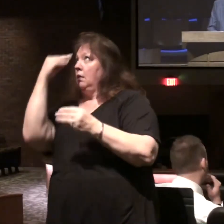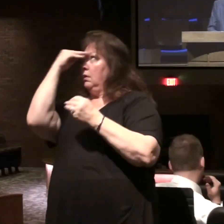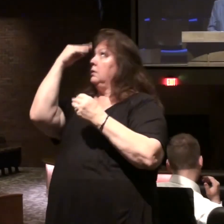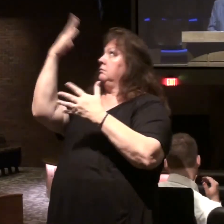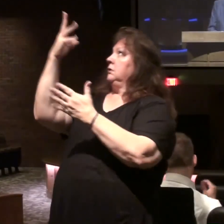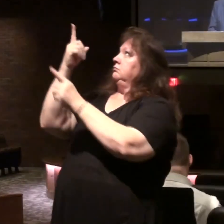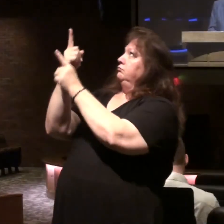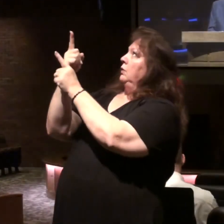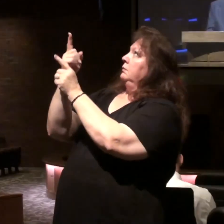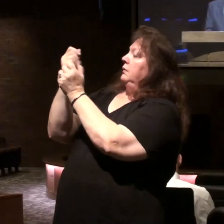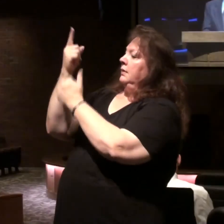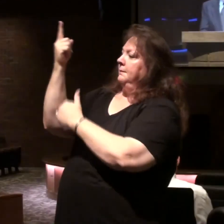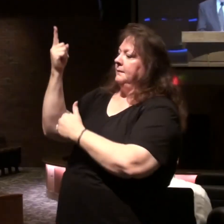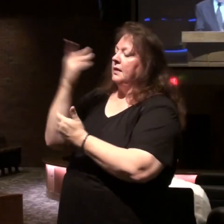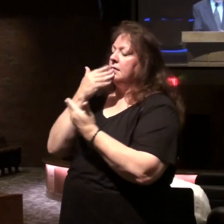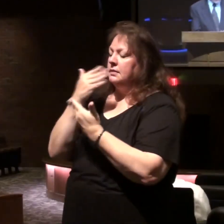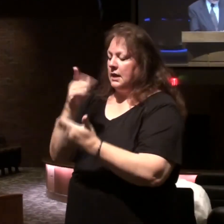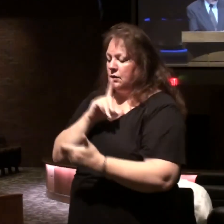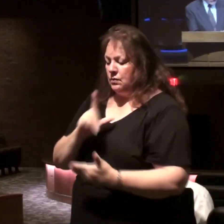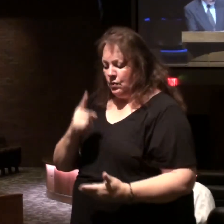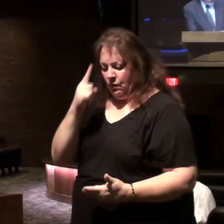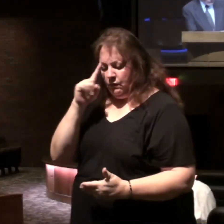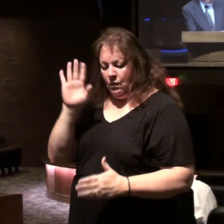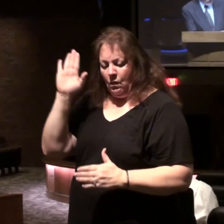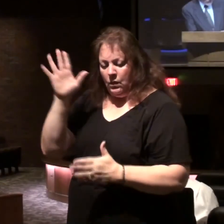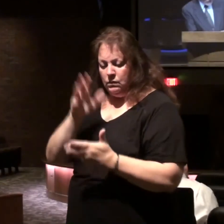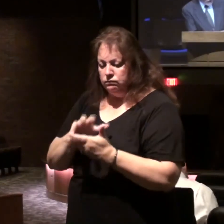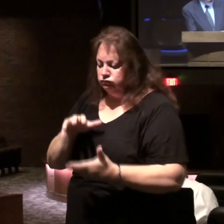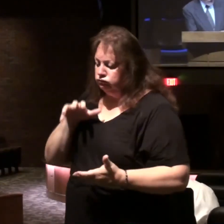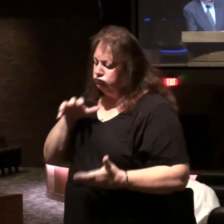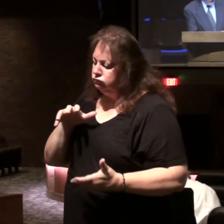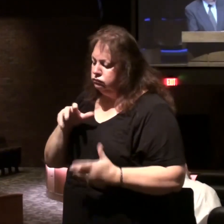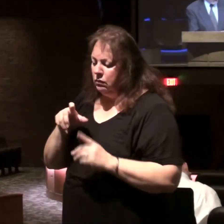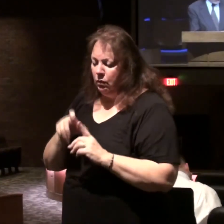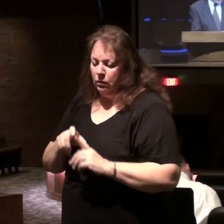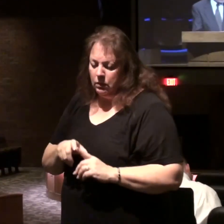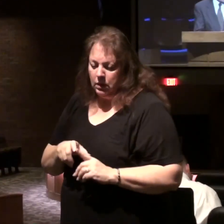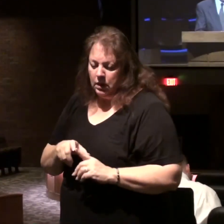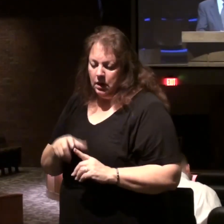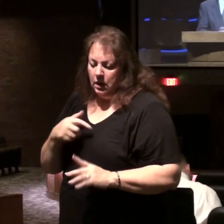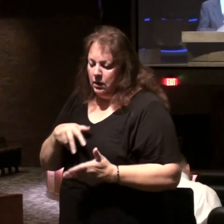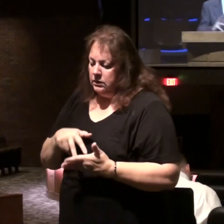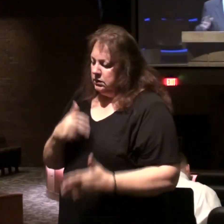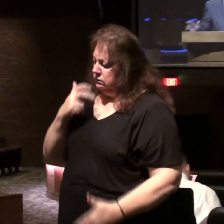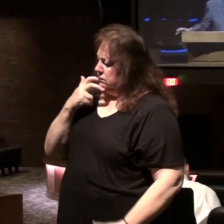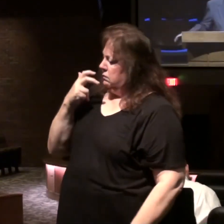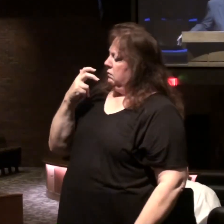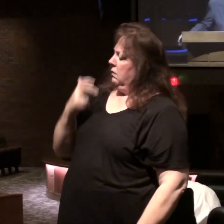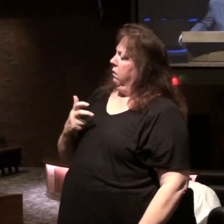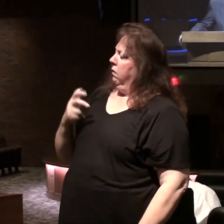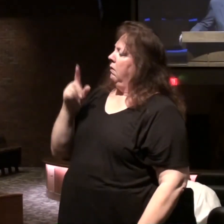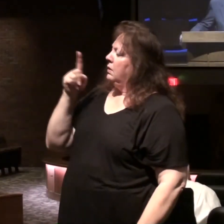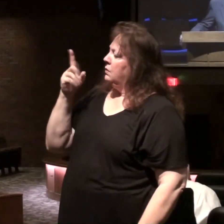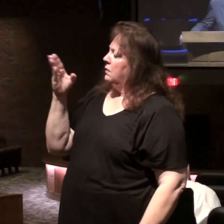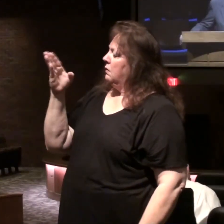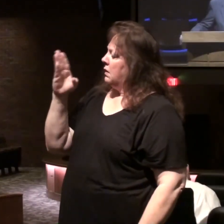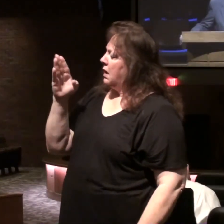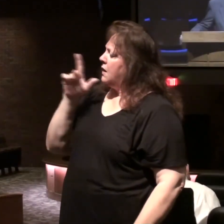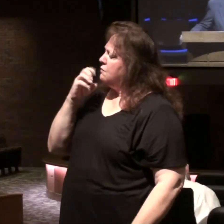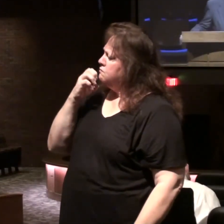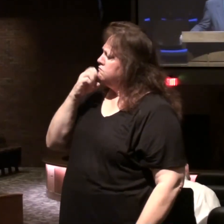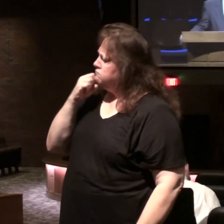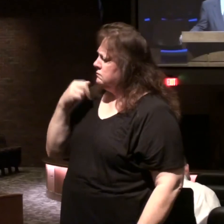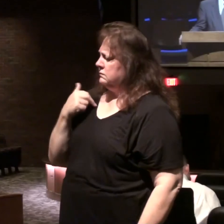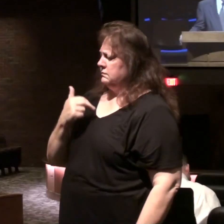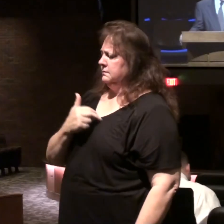let's pray together thank you Lord for the riches of your word we are in awe that you are a God who does care